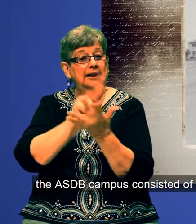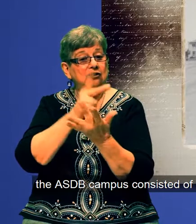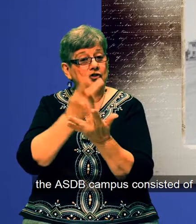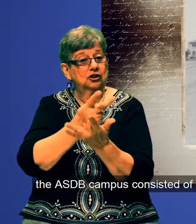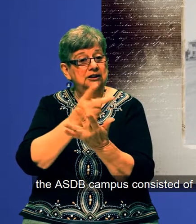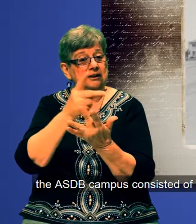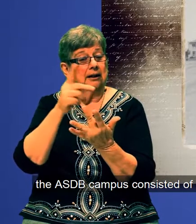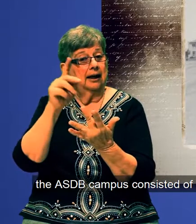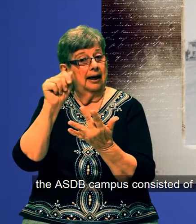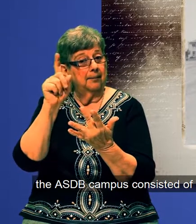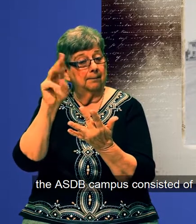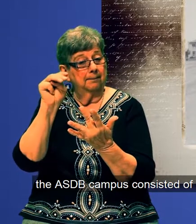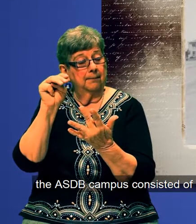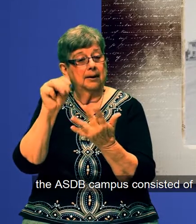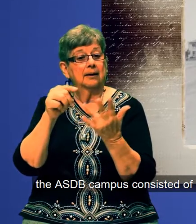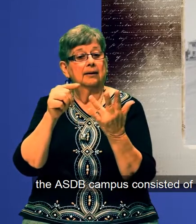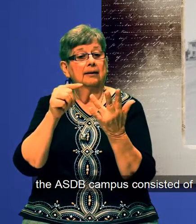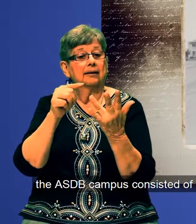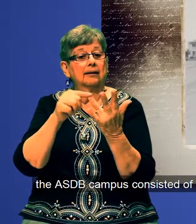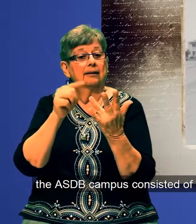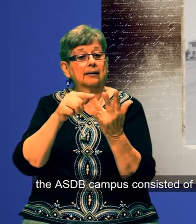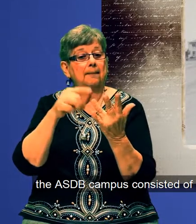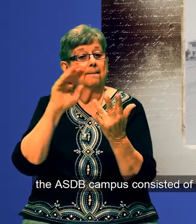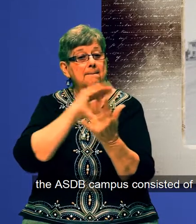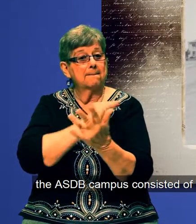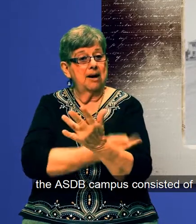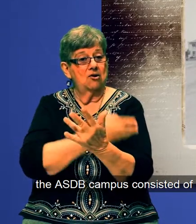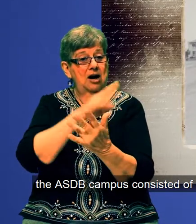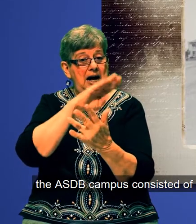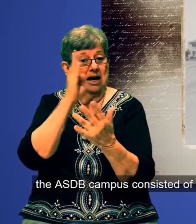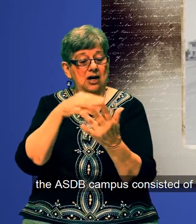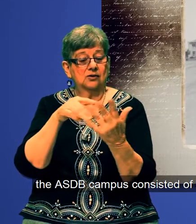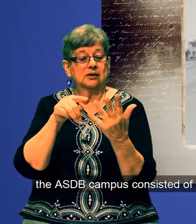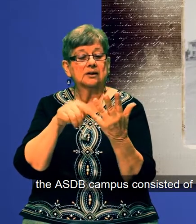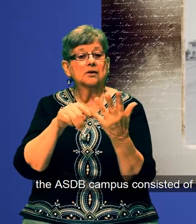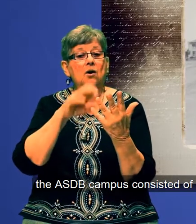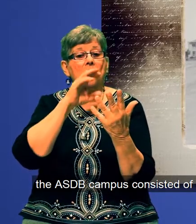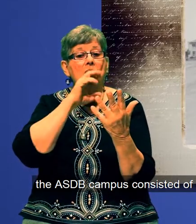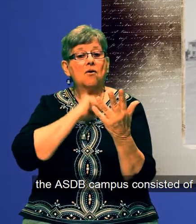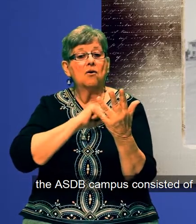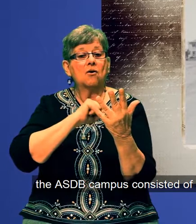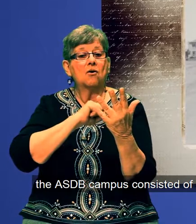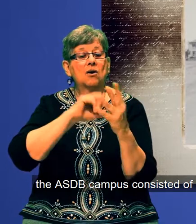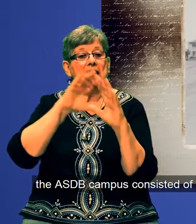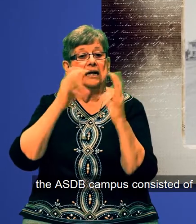campus consisted of five buildings, two dormitories, a kitchen, a powerhouse, and a classroom.